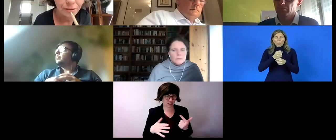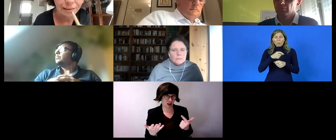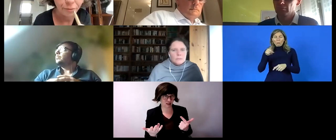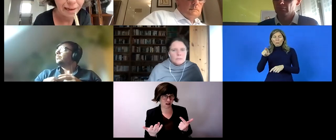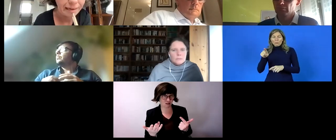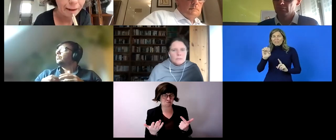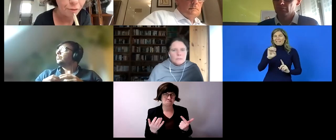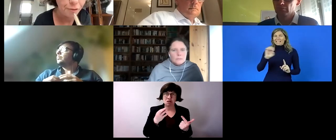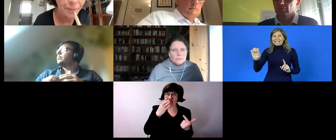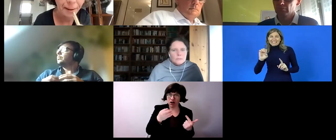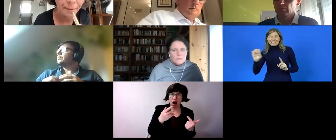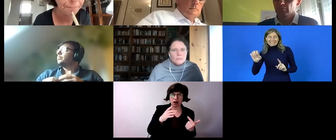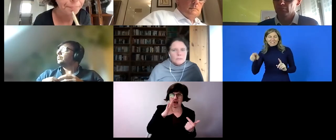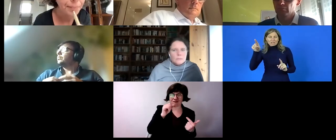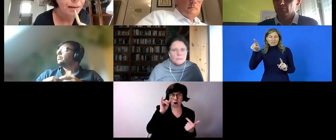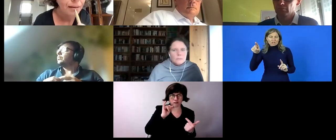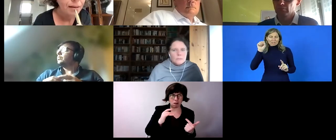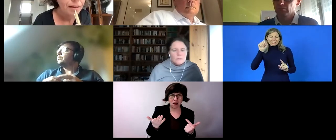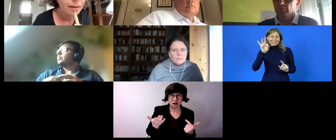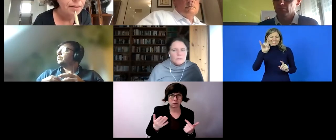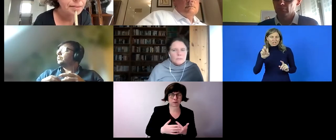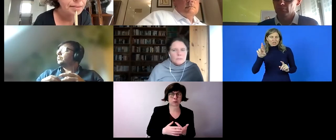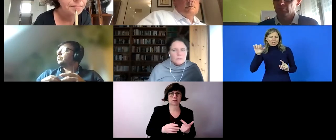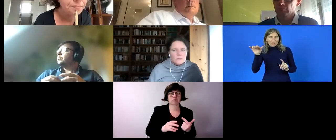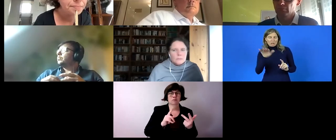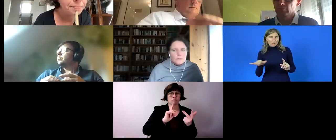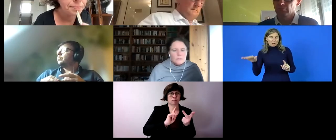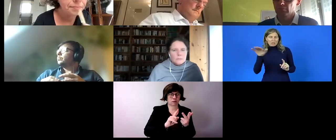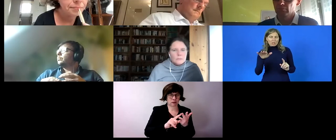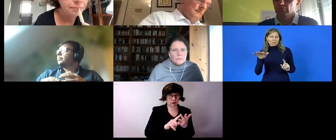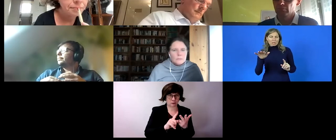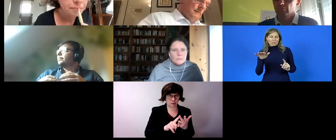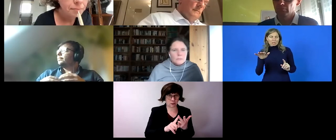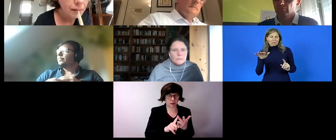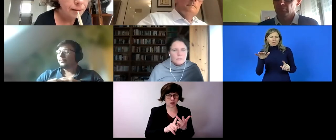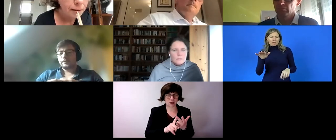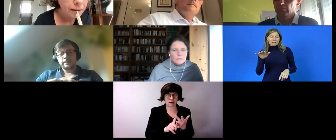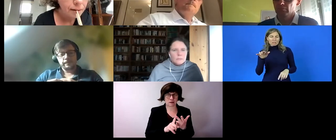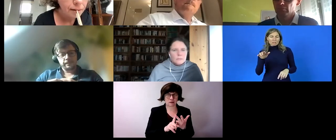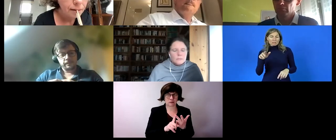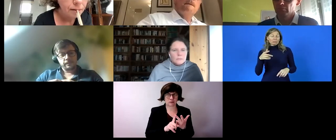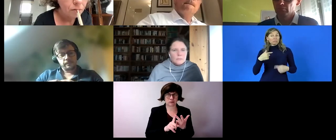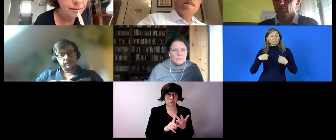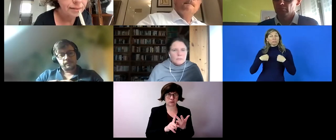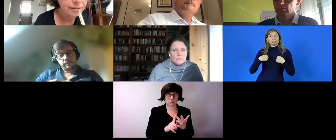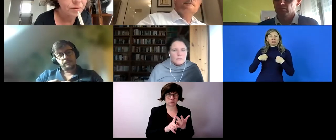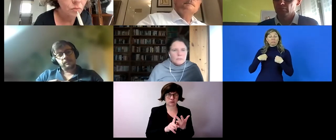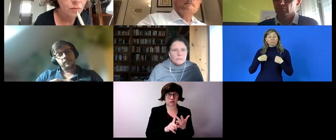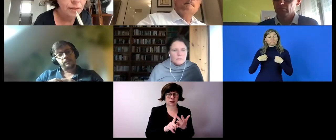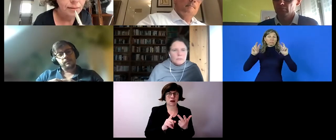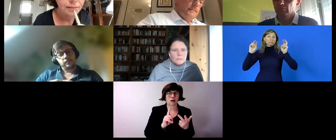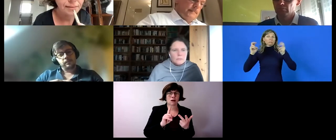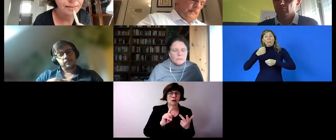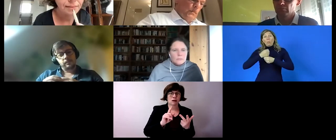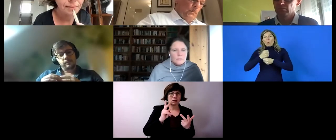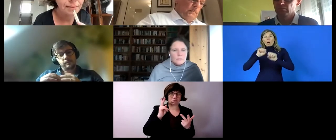even as a person who has less than 50 percent of work capacity